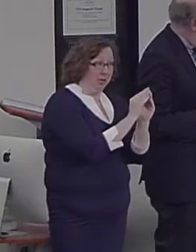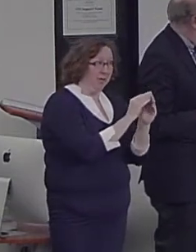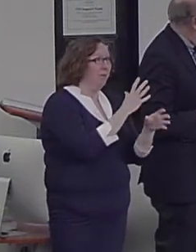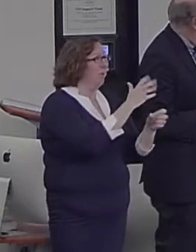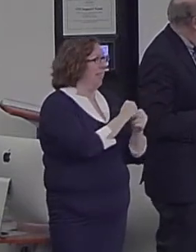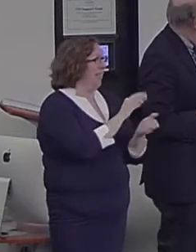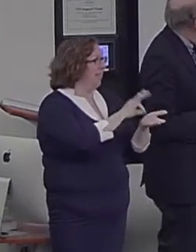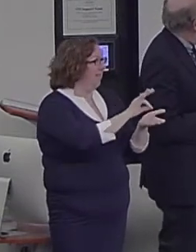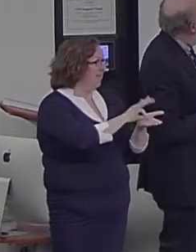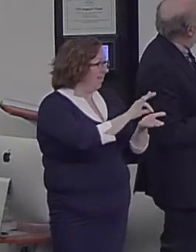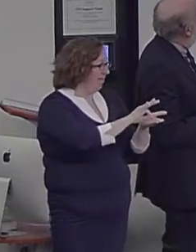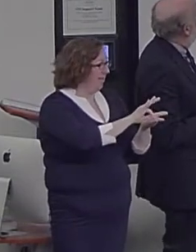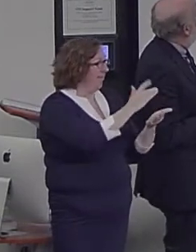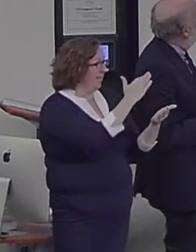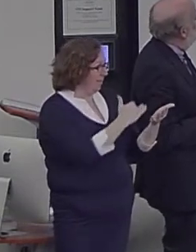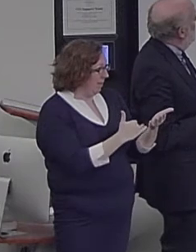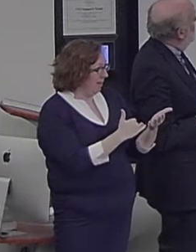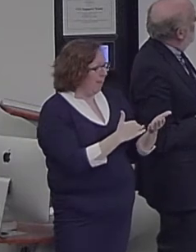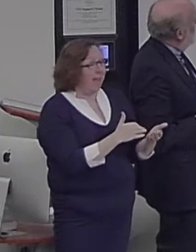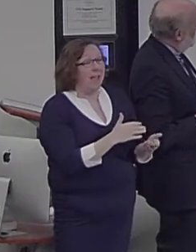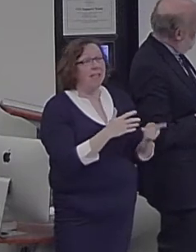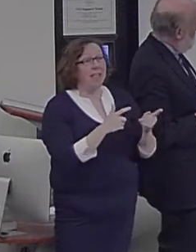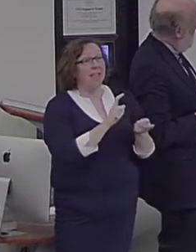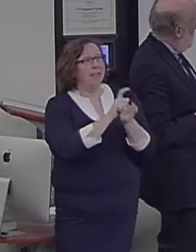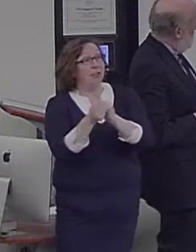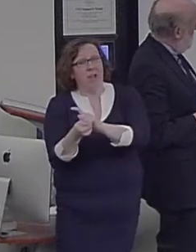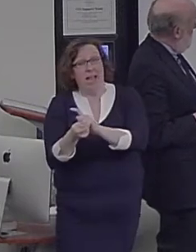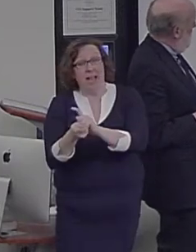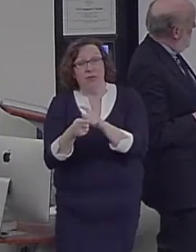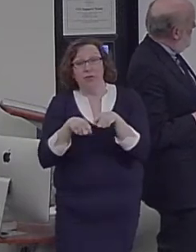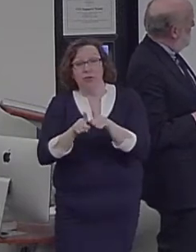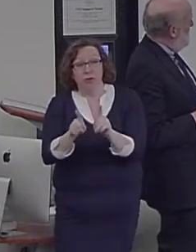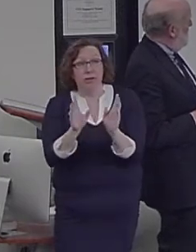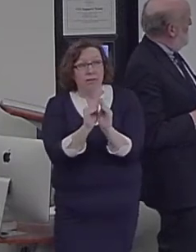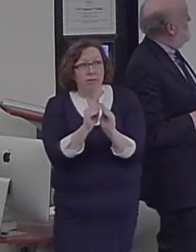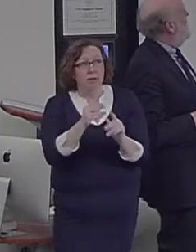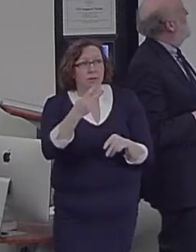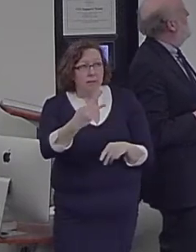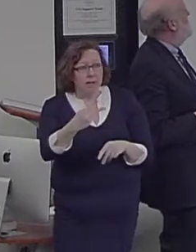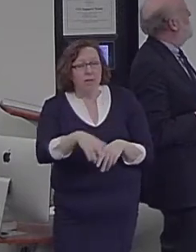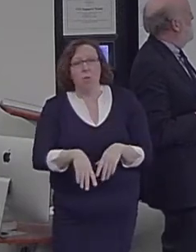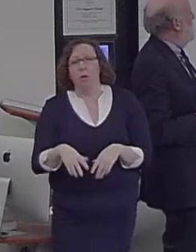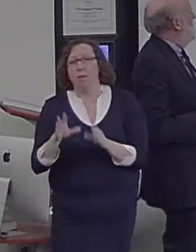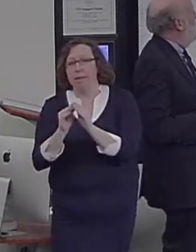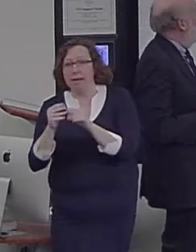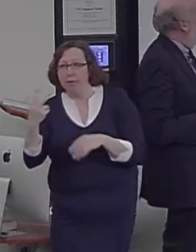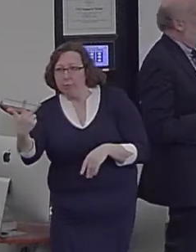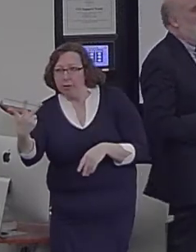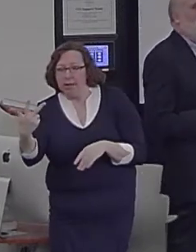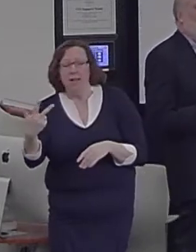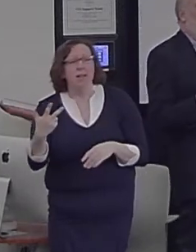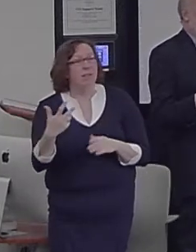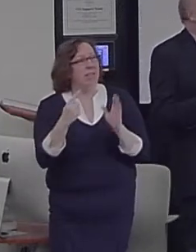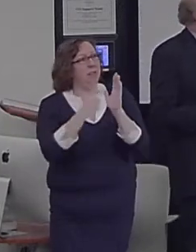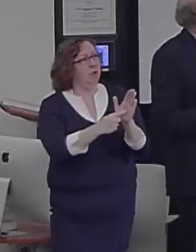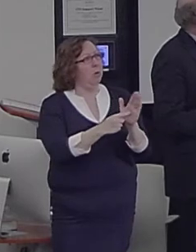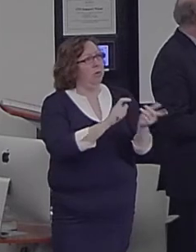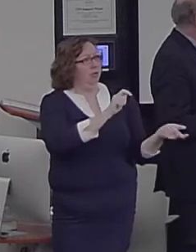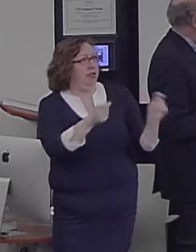one to either two or three indicates shifts in subjective well-being. So it's a change score that I'll